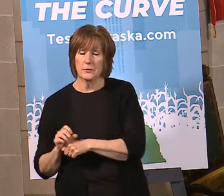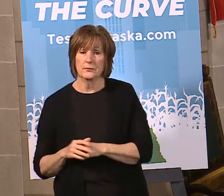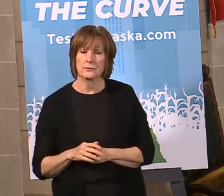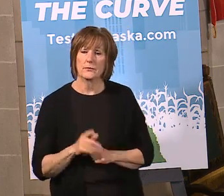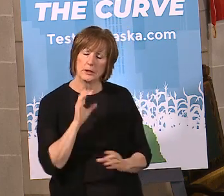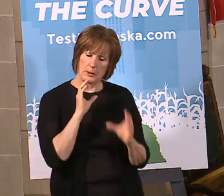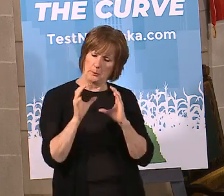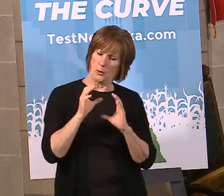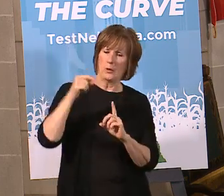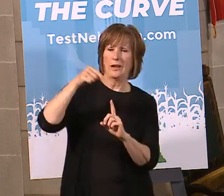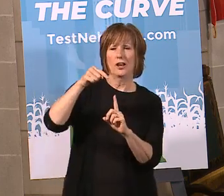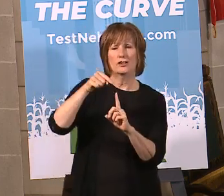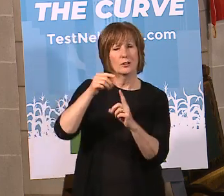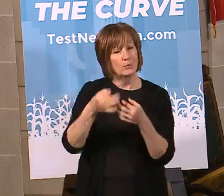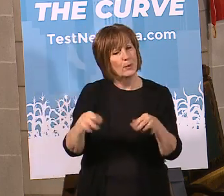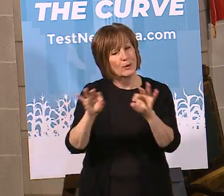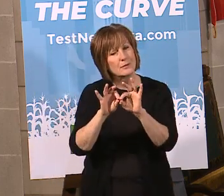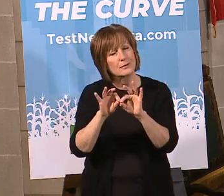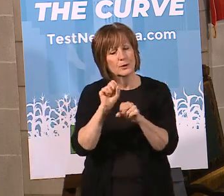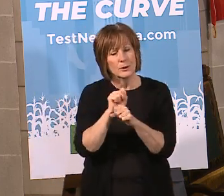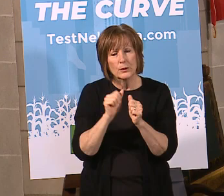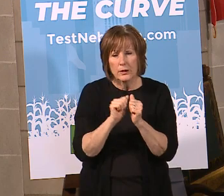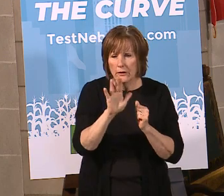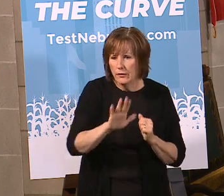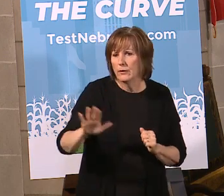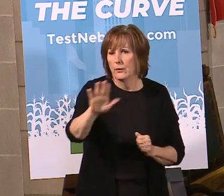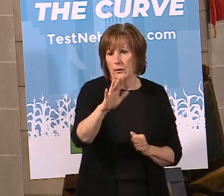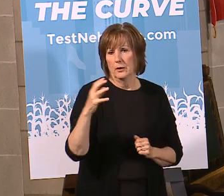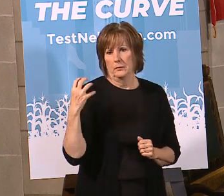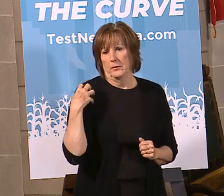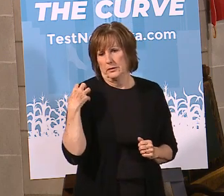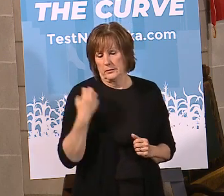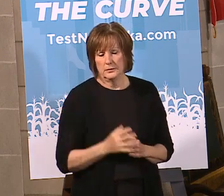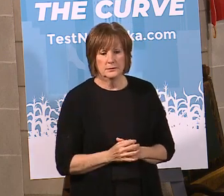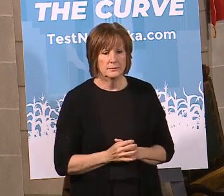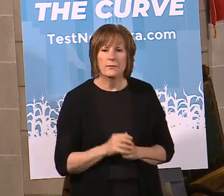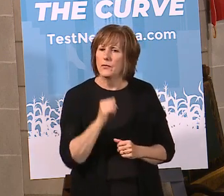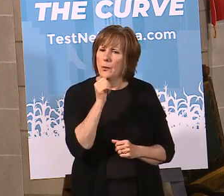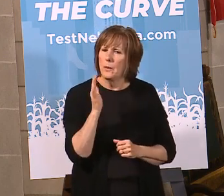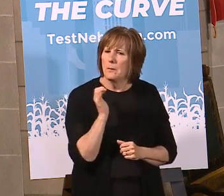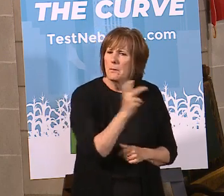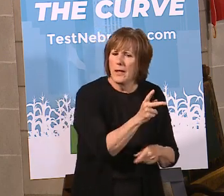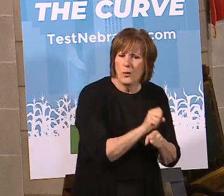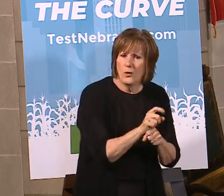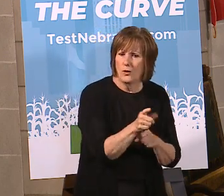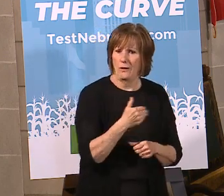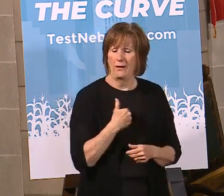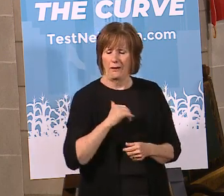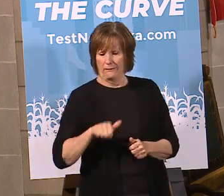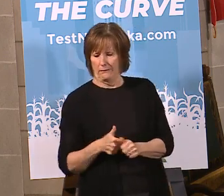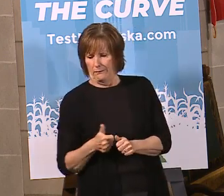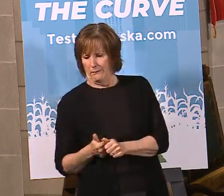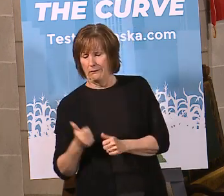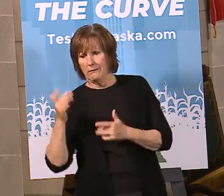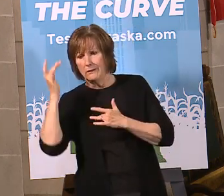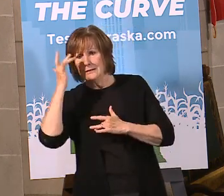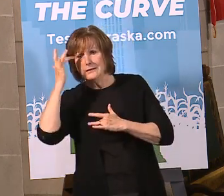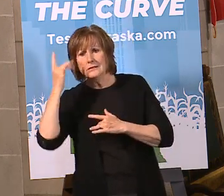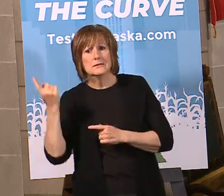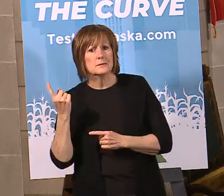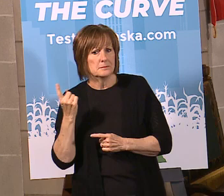communication is going to be absolutely key here. Please work with your employer, but do not go back to work if you've got one of those underlying health care conditions.